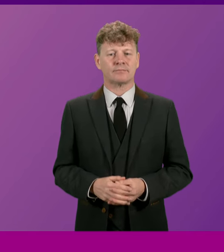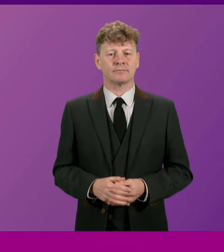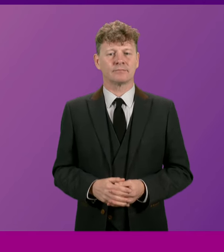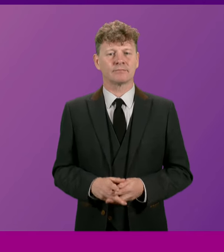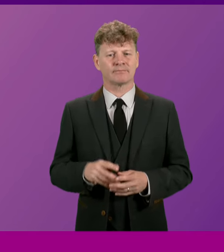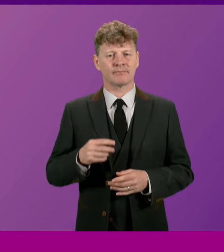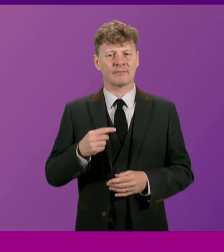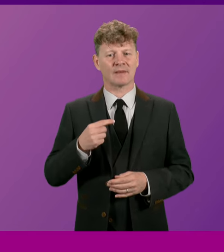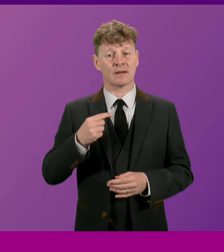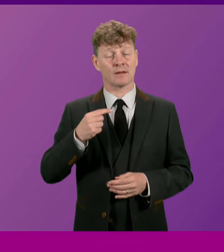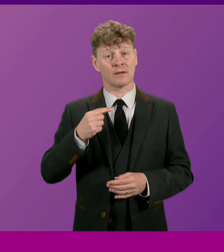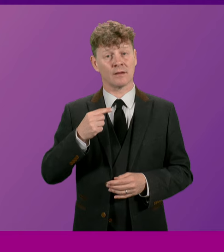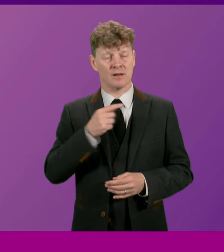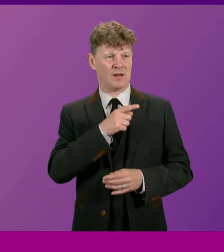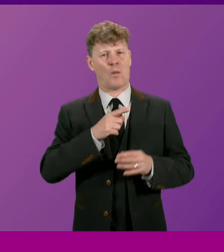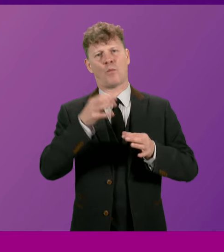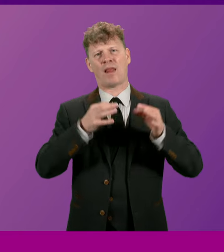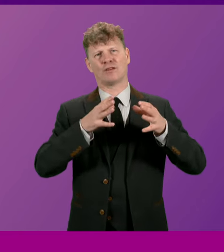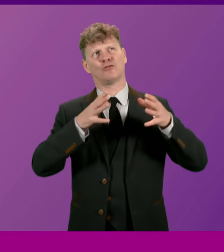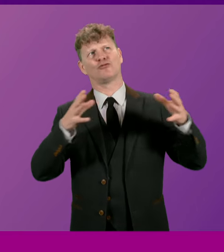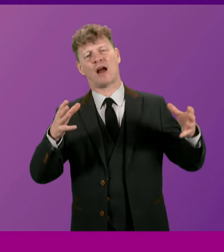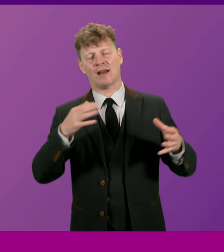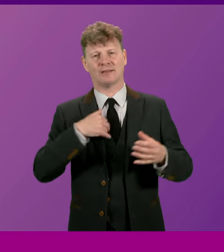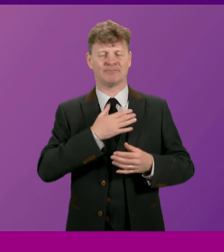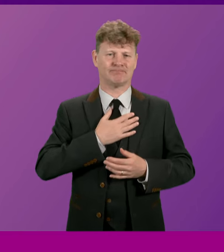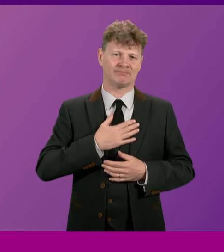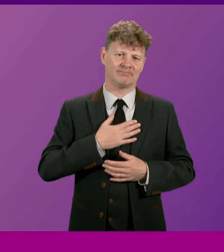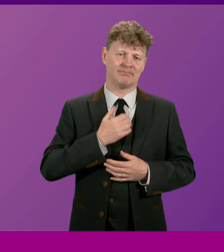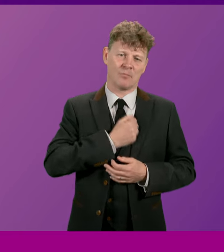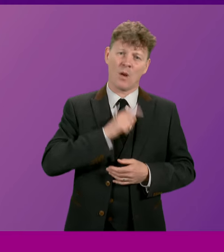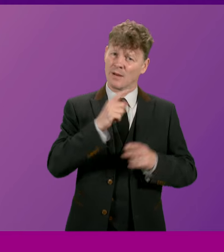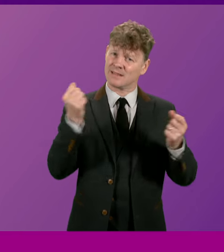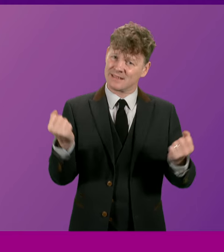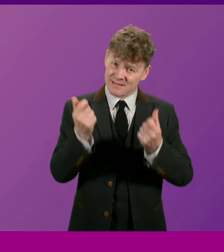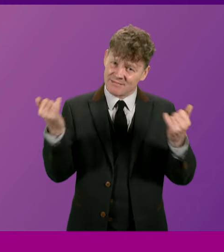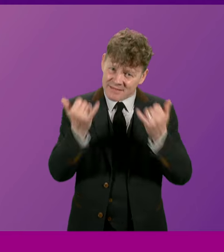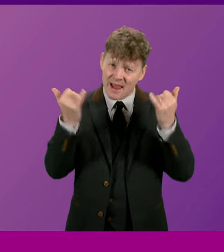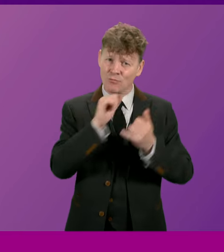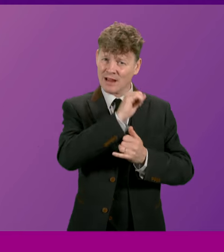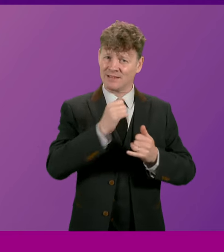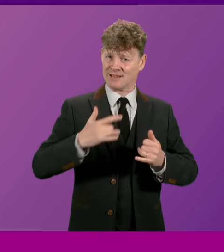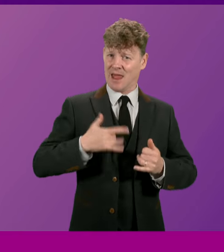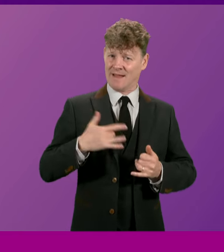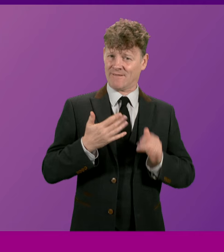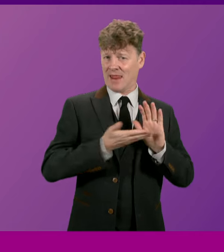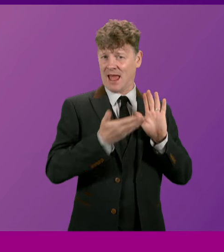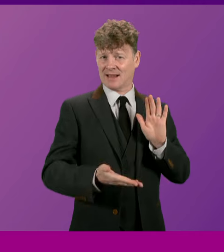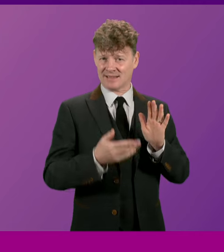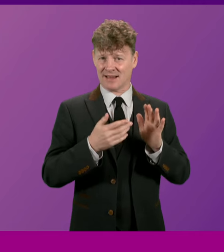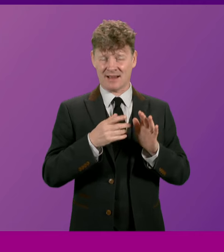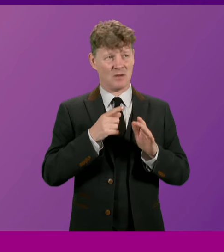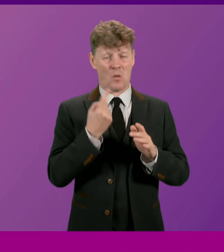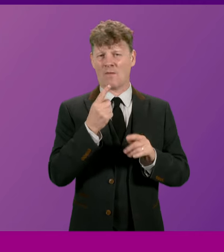of a political giant, but to celebrate the life and legacy of Alex Salmond, Scotland's most extraordinary first